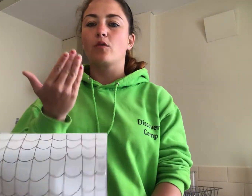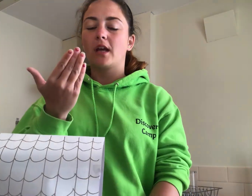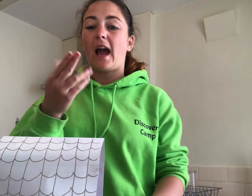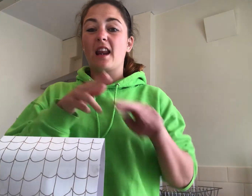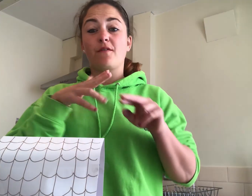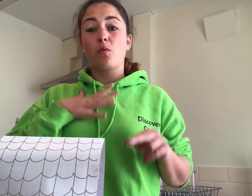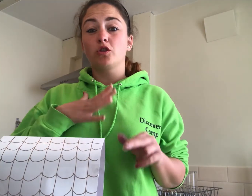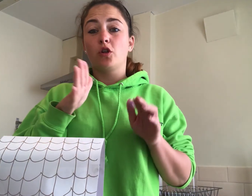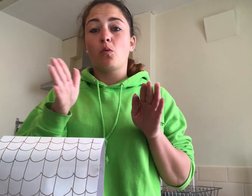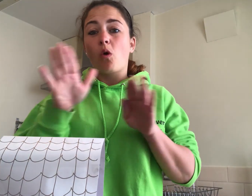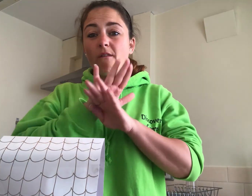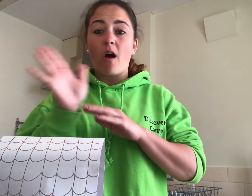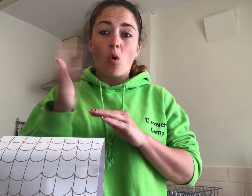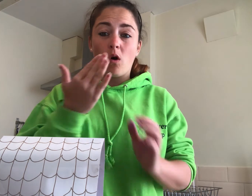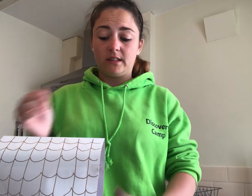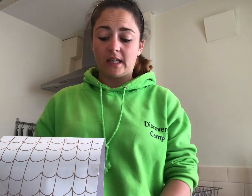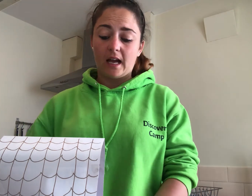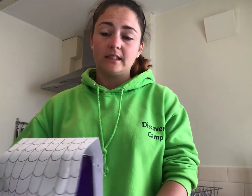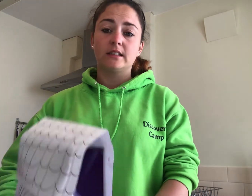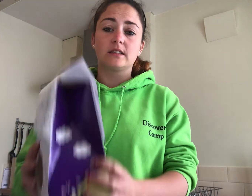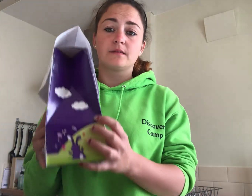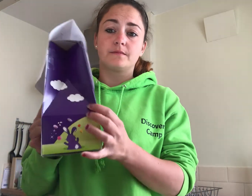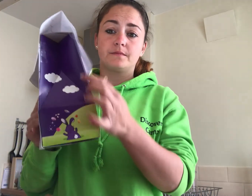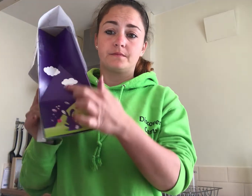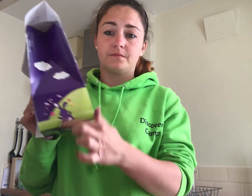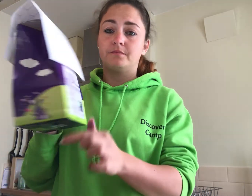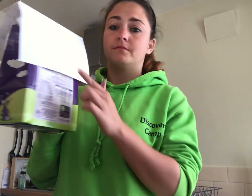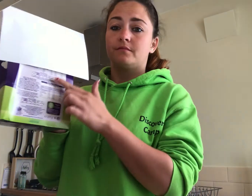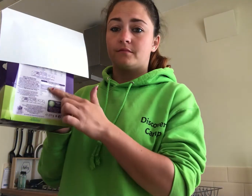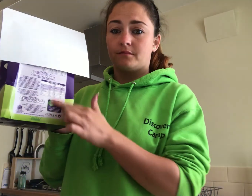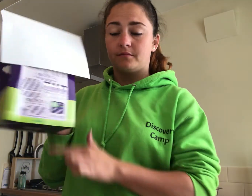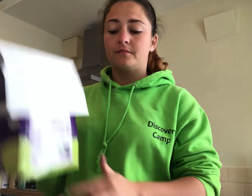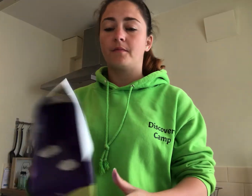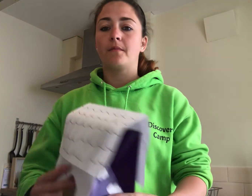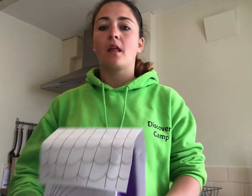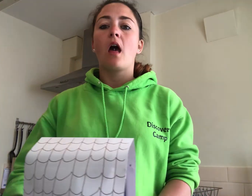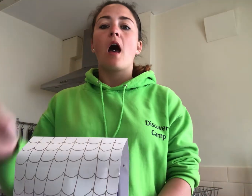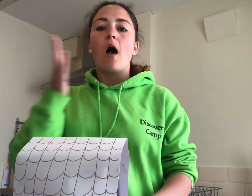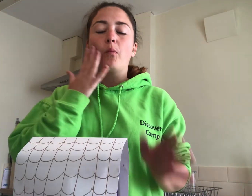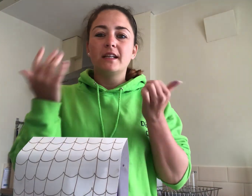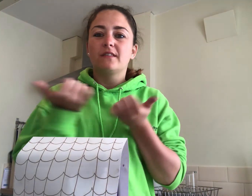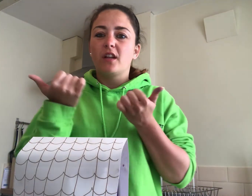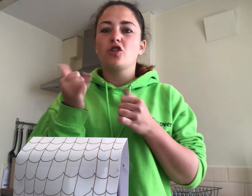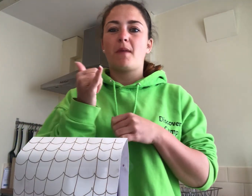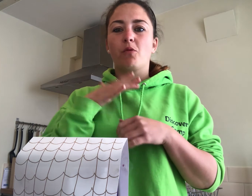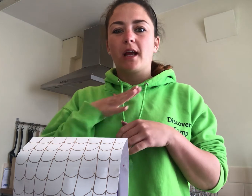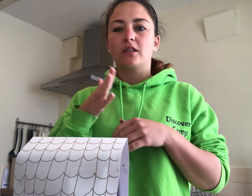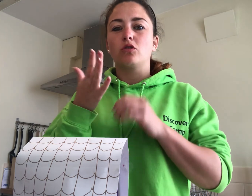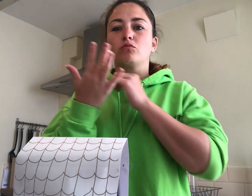if you can if you want to cover all the sides and when it's finished you might want to get some